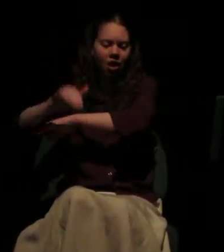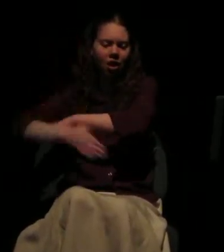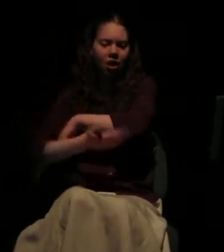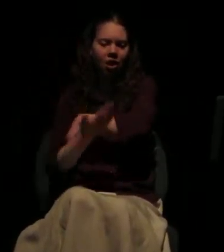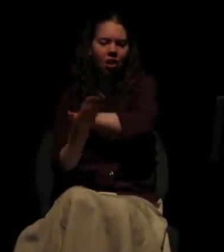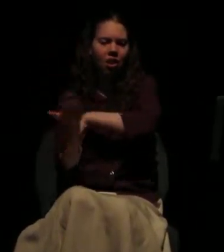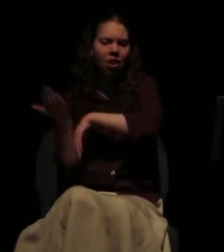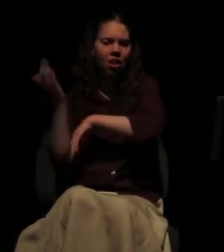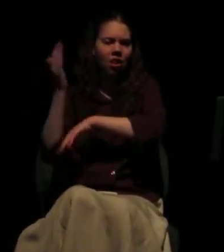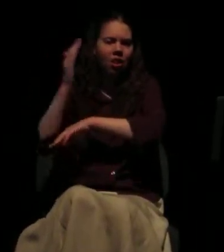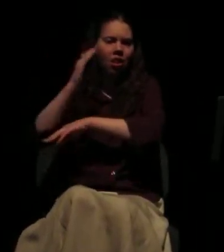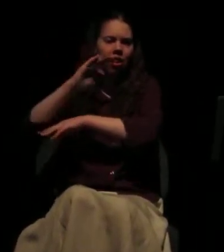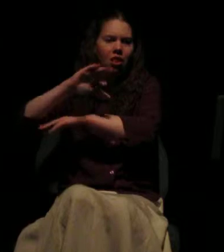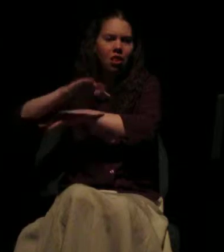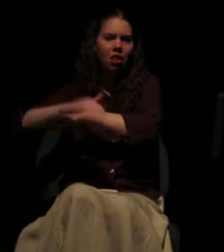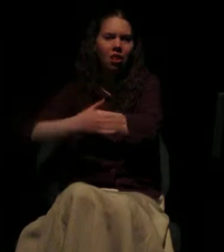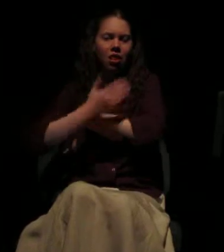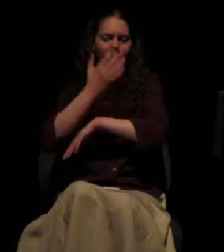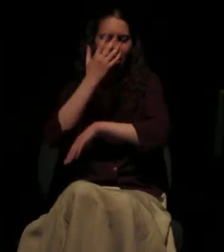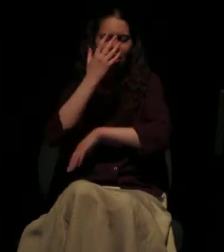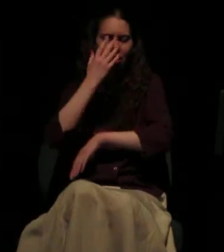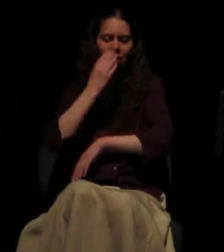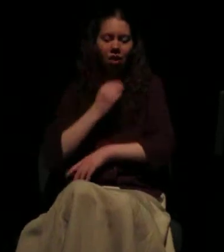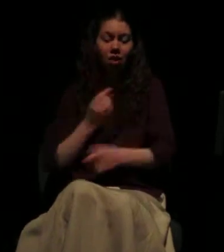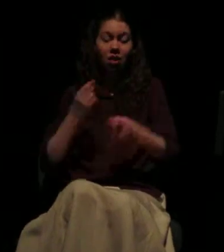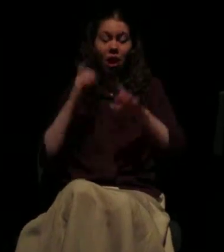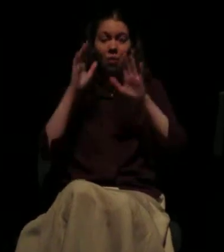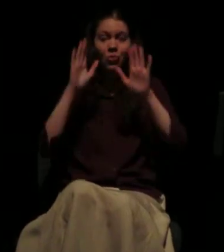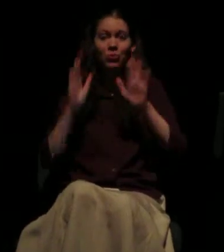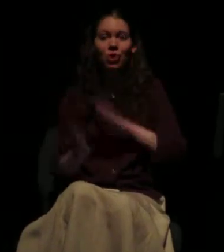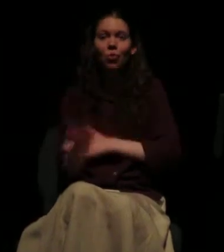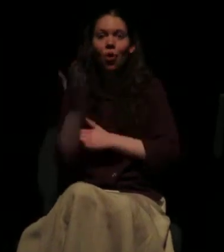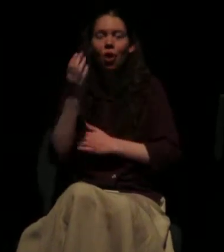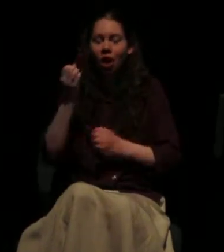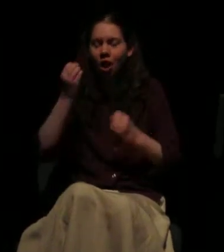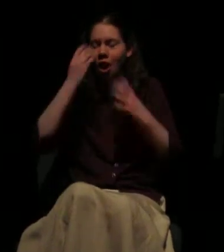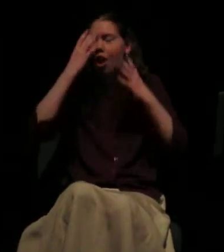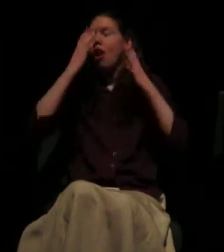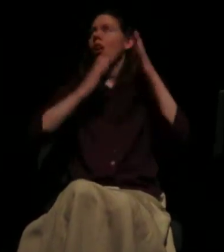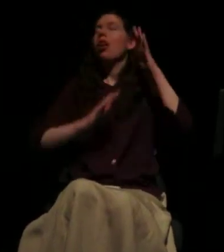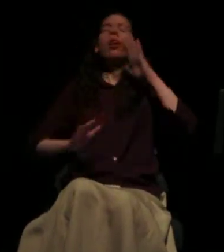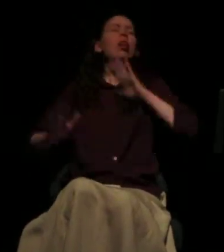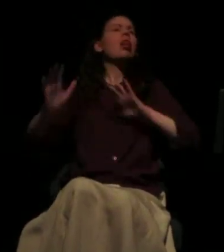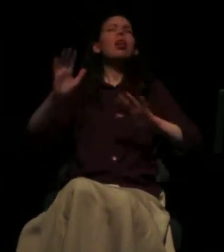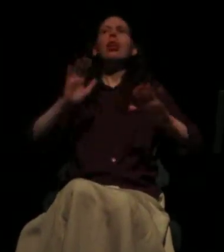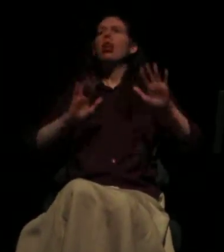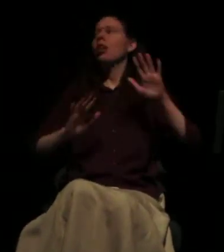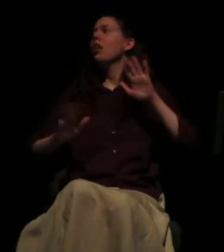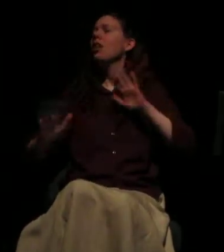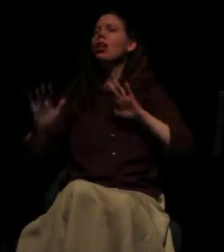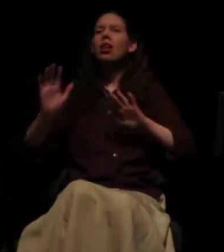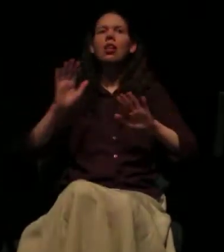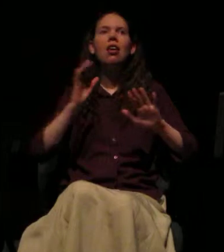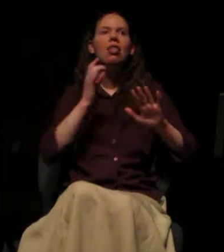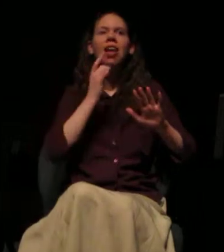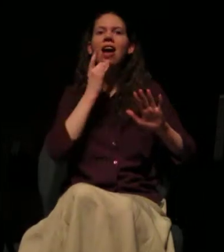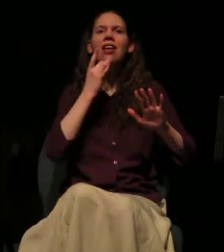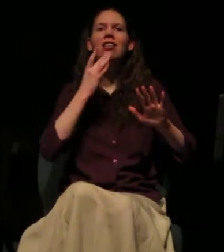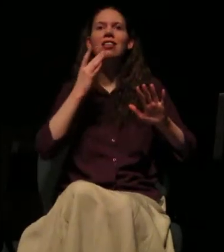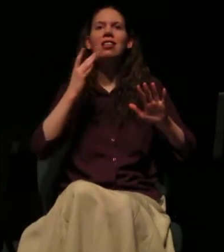it's night, too. Then on Sunday morning, I was awakened by a violence. Light. Pure, hard,